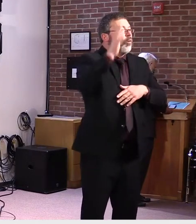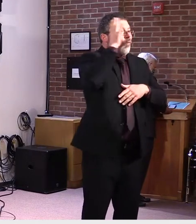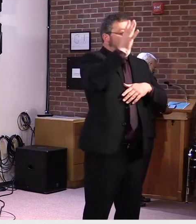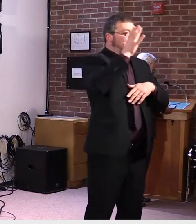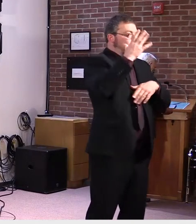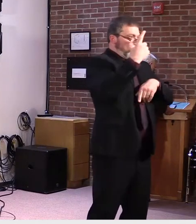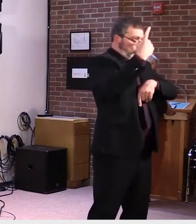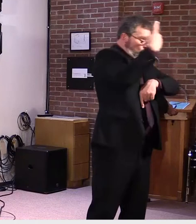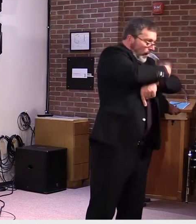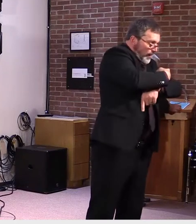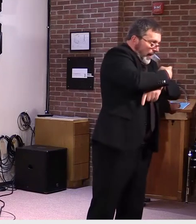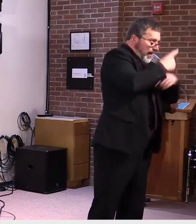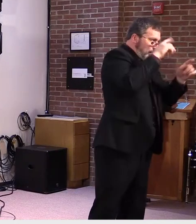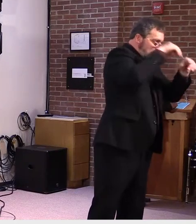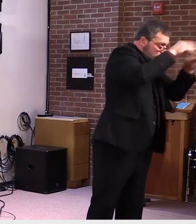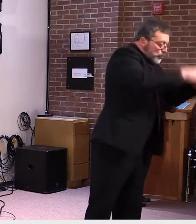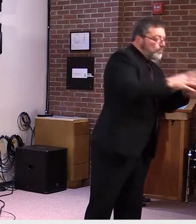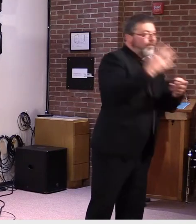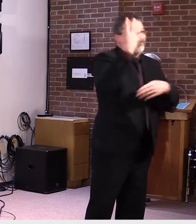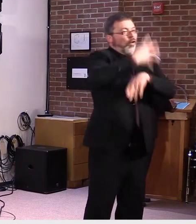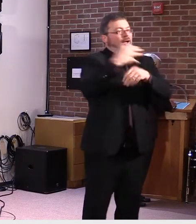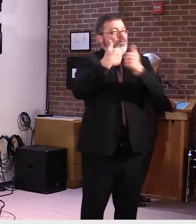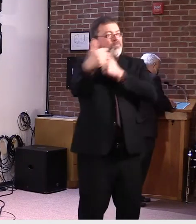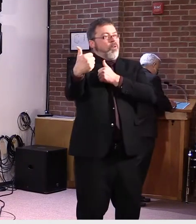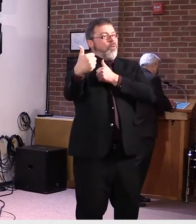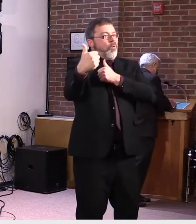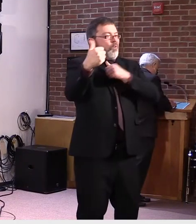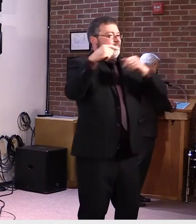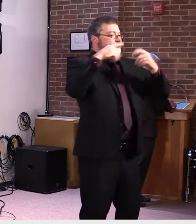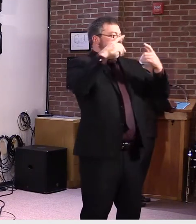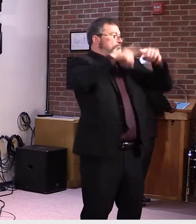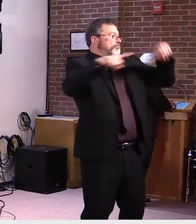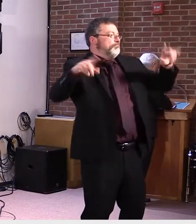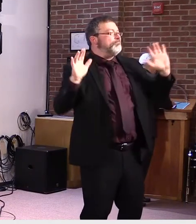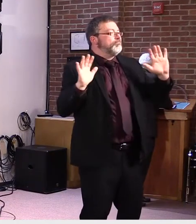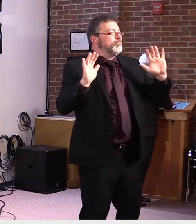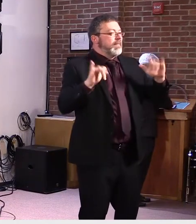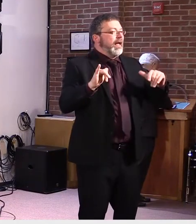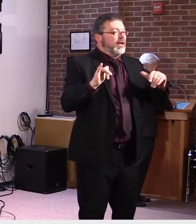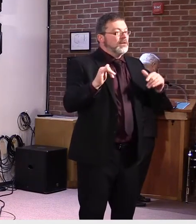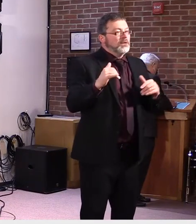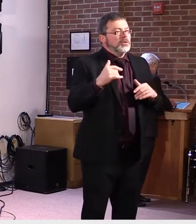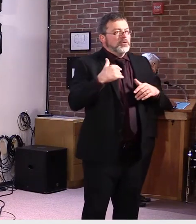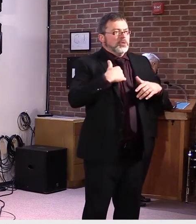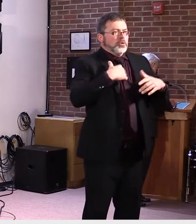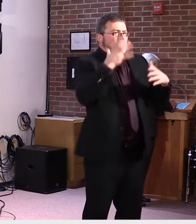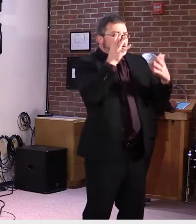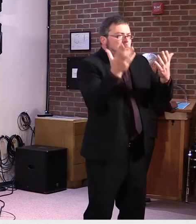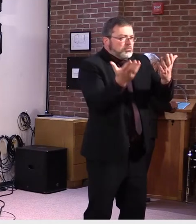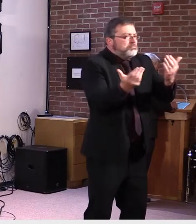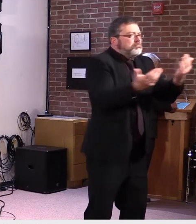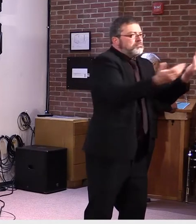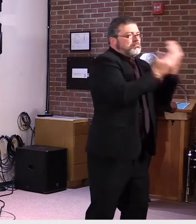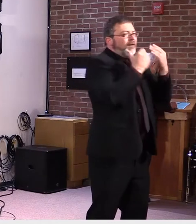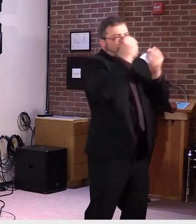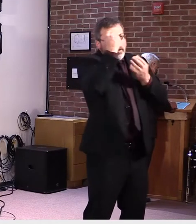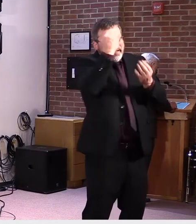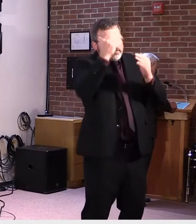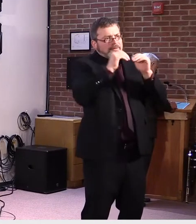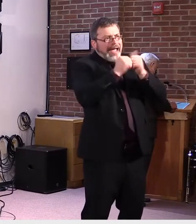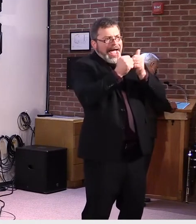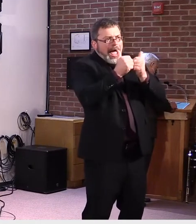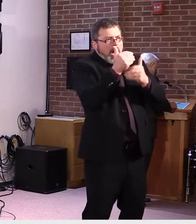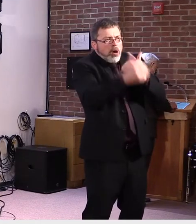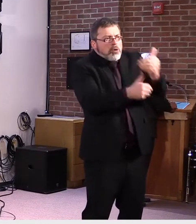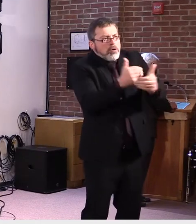to monitor these plans as we get closer to the reopening of school, and we'll be collecting monthly data on the implementation of hybrid learning so we can